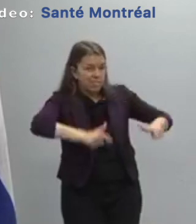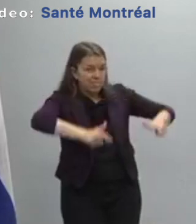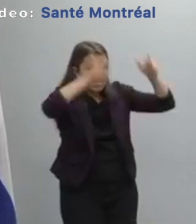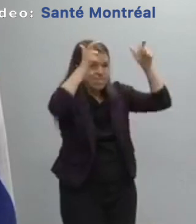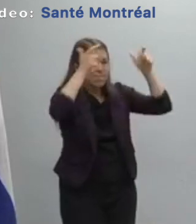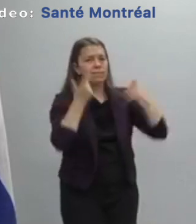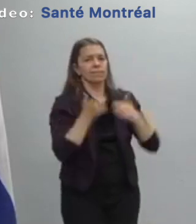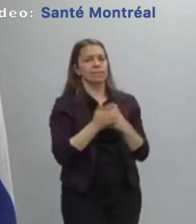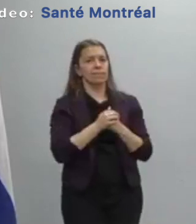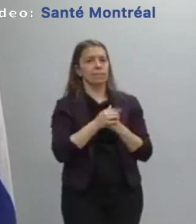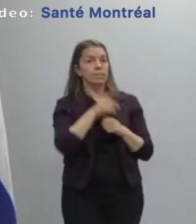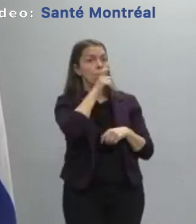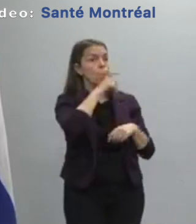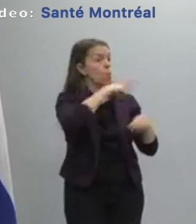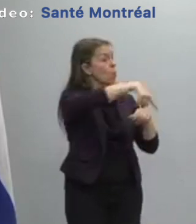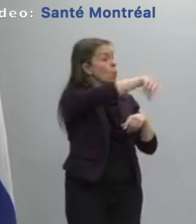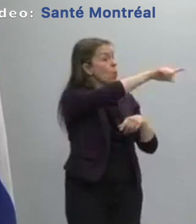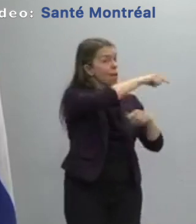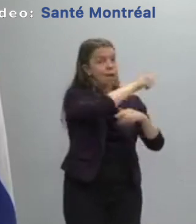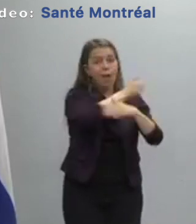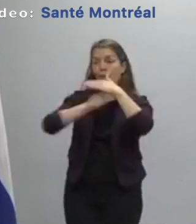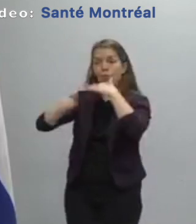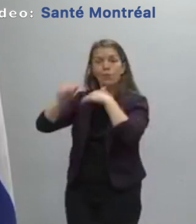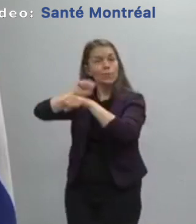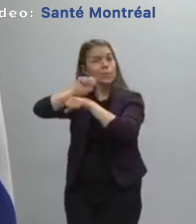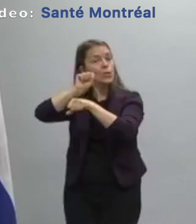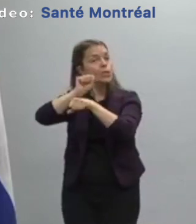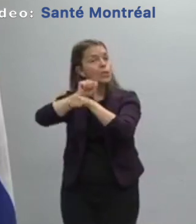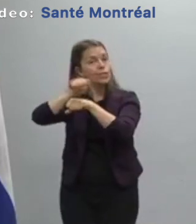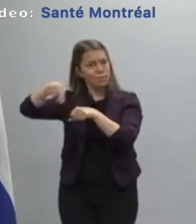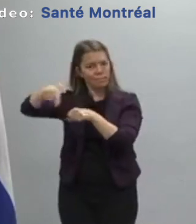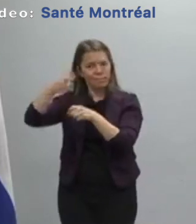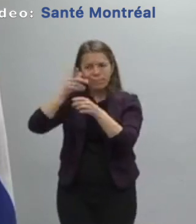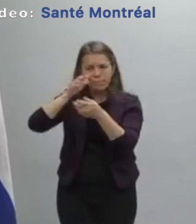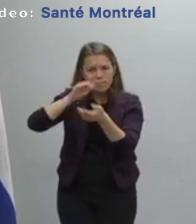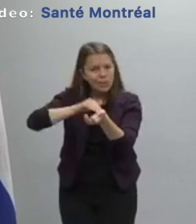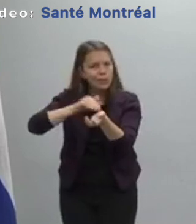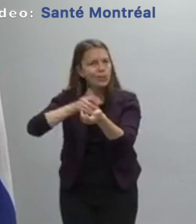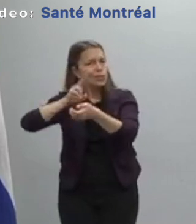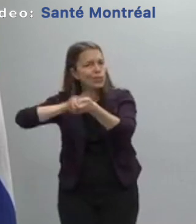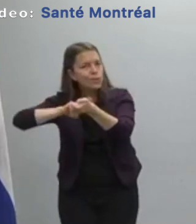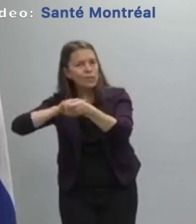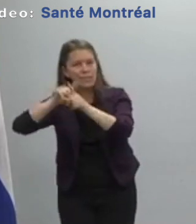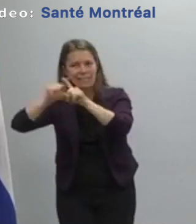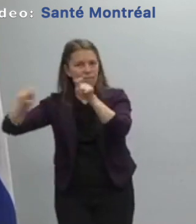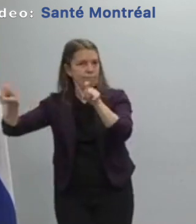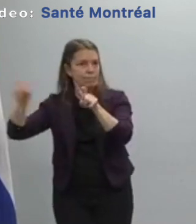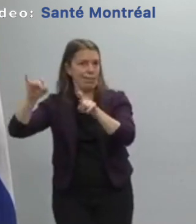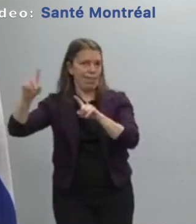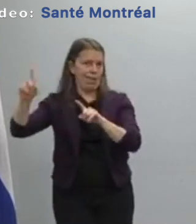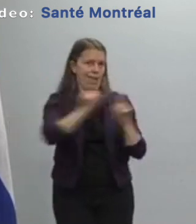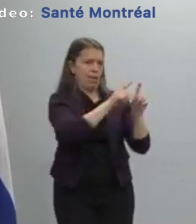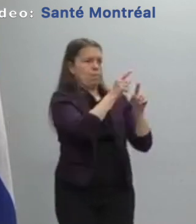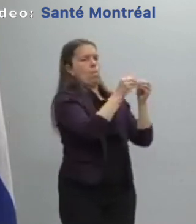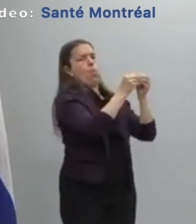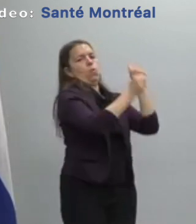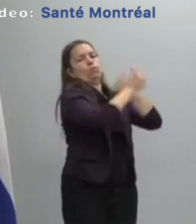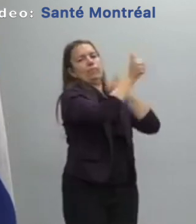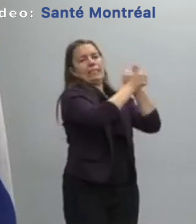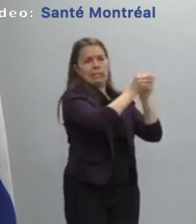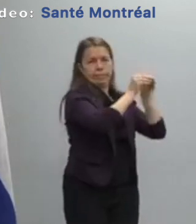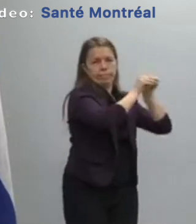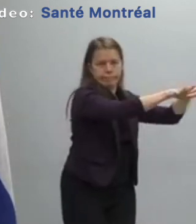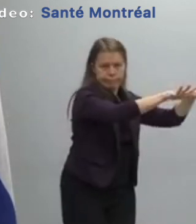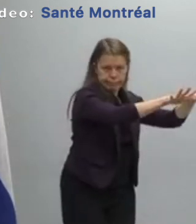virus during the the peak of the pandemic and I think we have to be reconnaissance or say